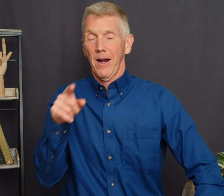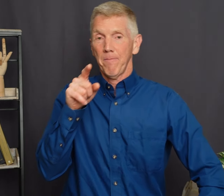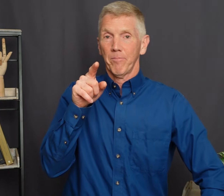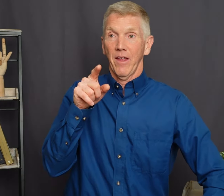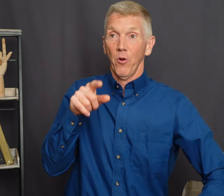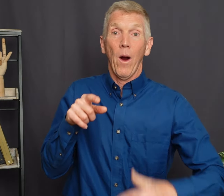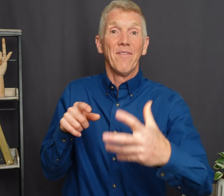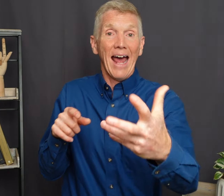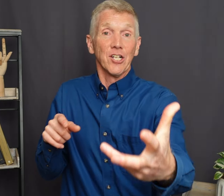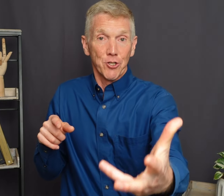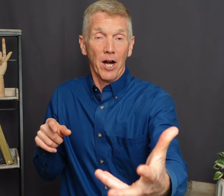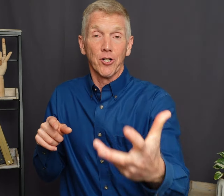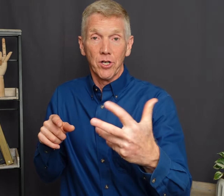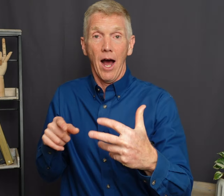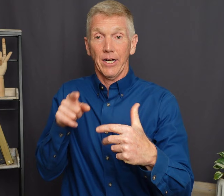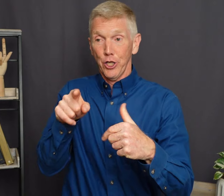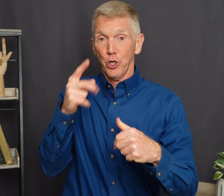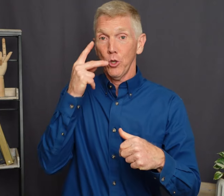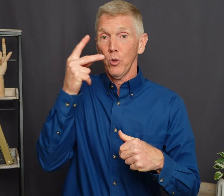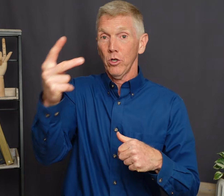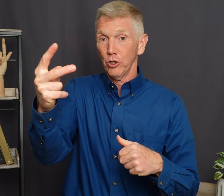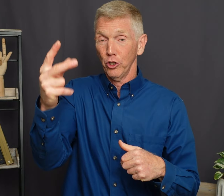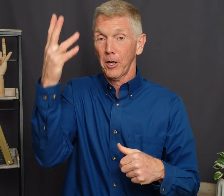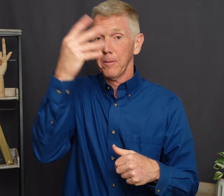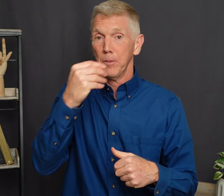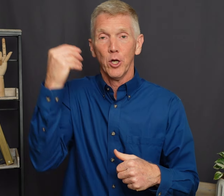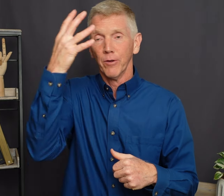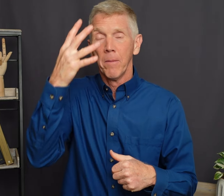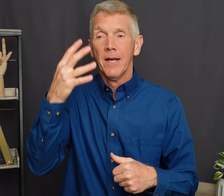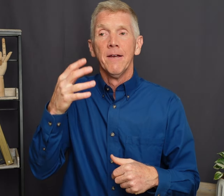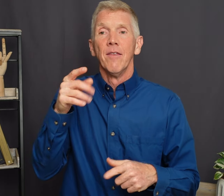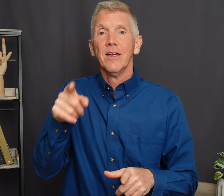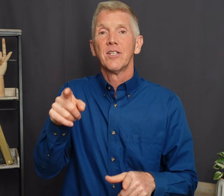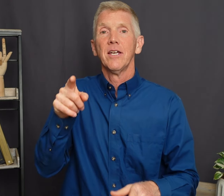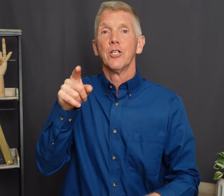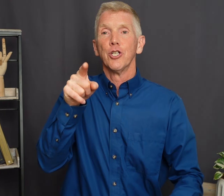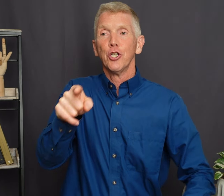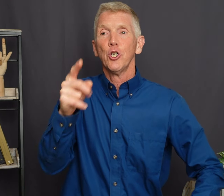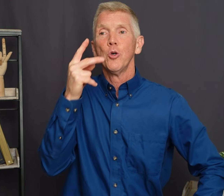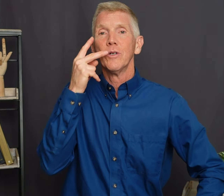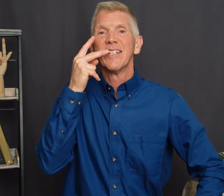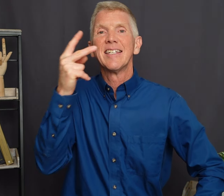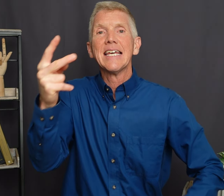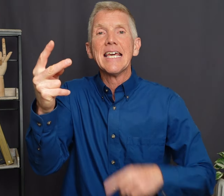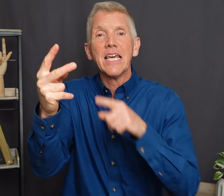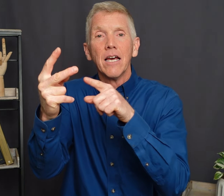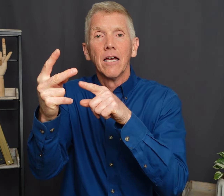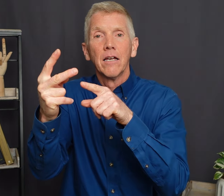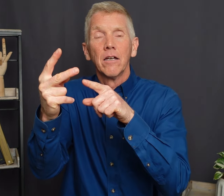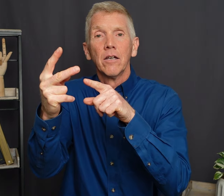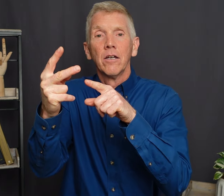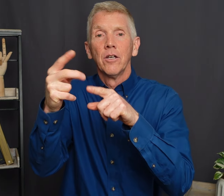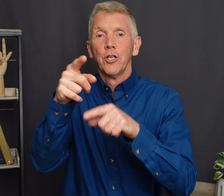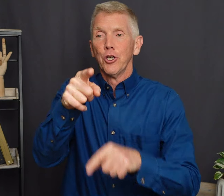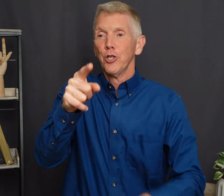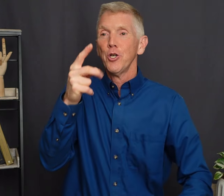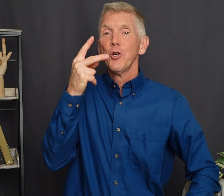right? And the way that instructor taught it You look beautiful This is You see You